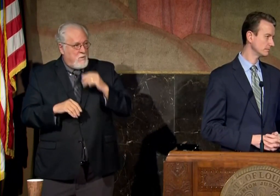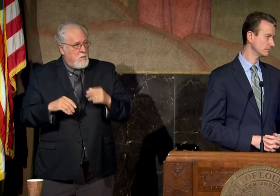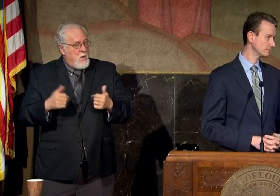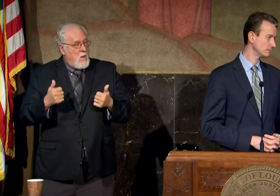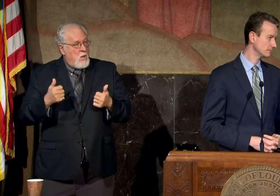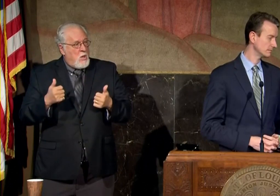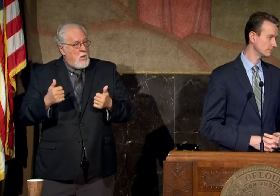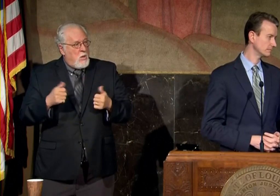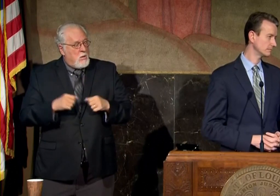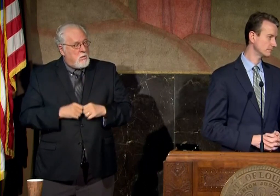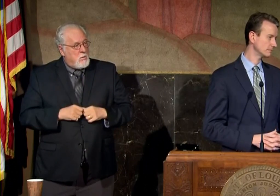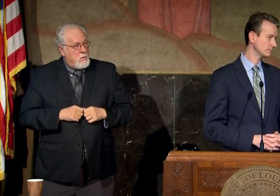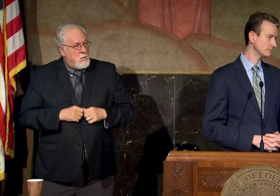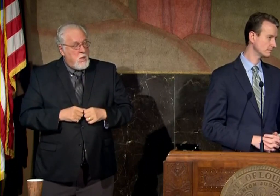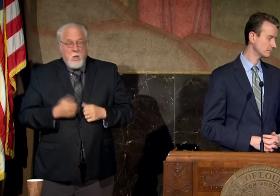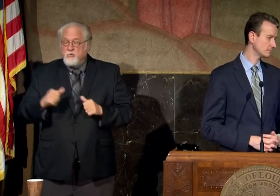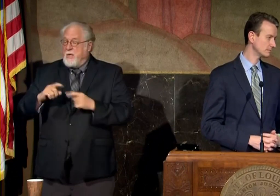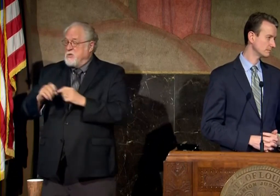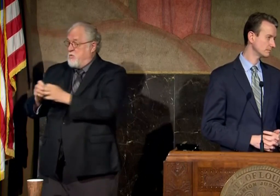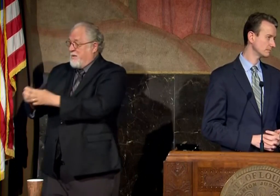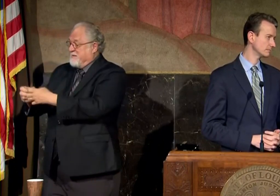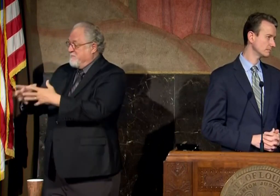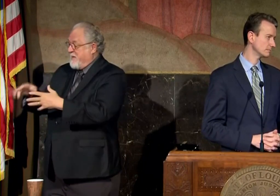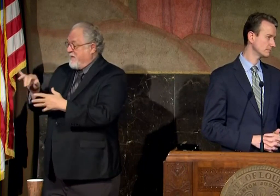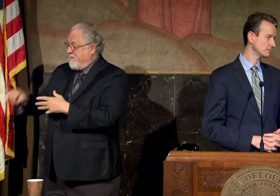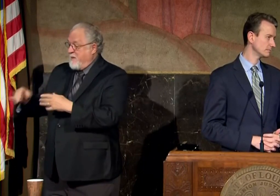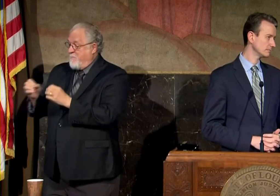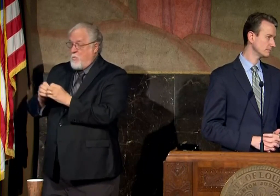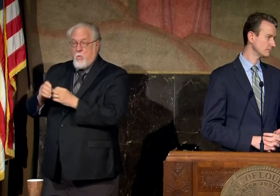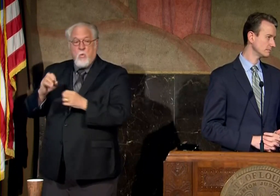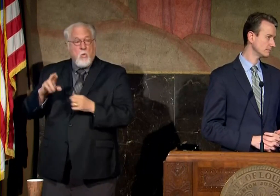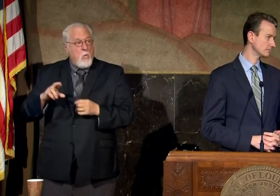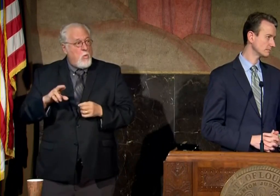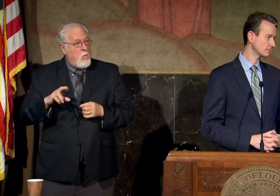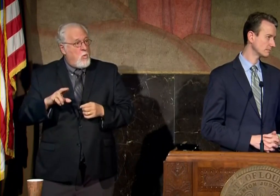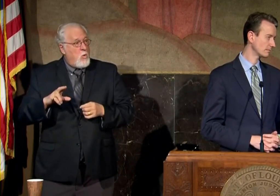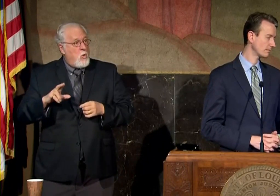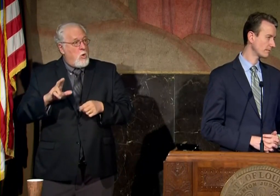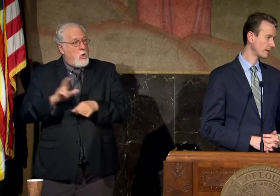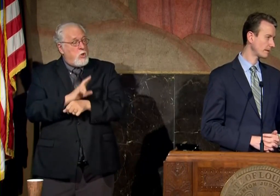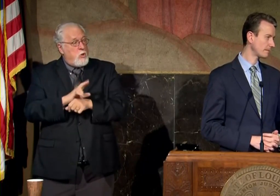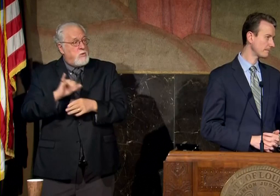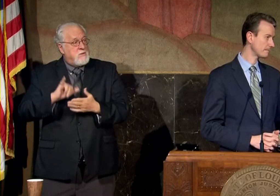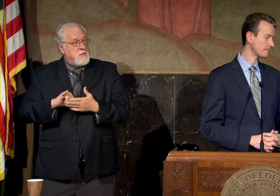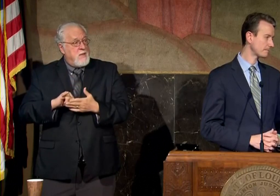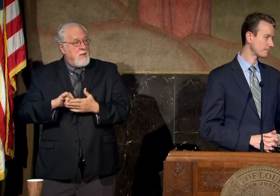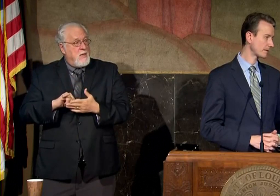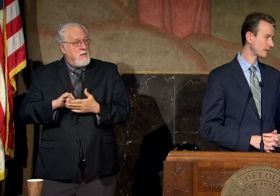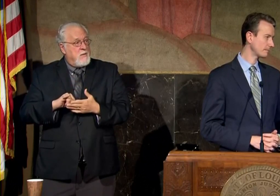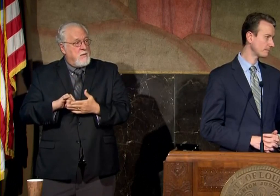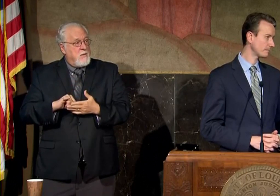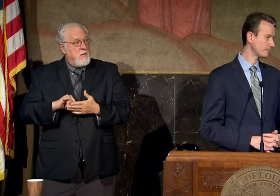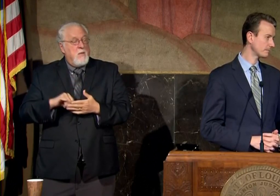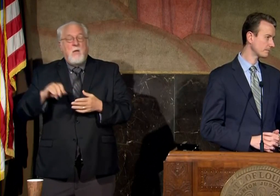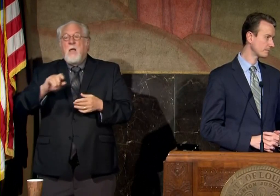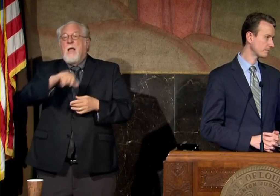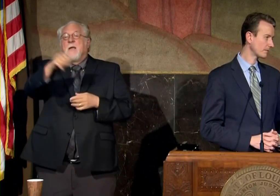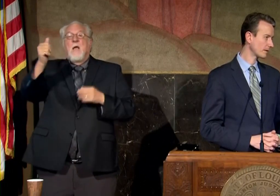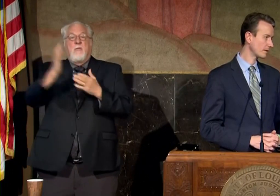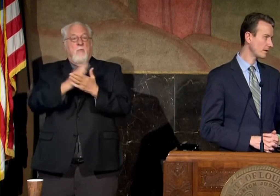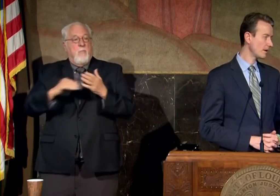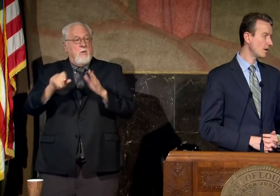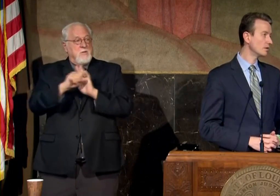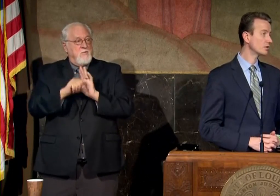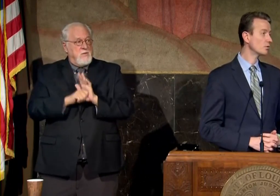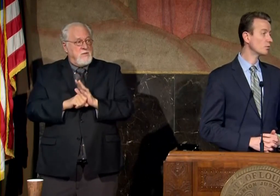to expand that facility out more or do facilities like that sort of certain facility in other parts of the state where you're seeing these problems